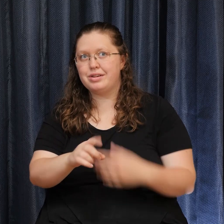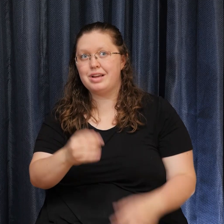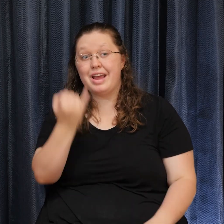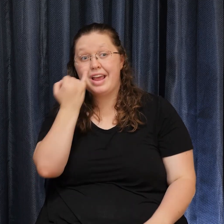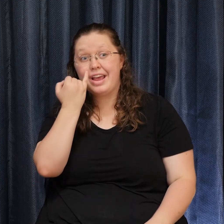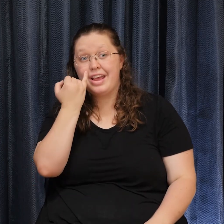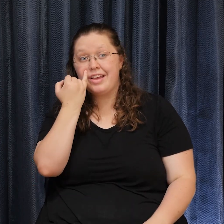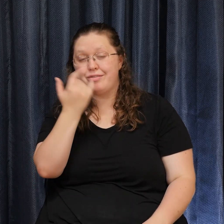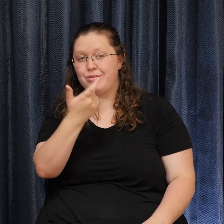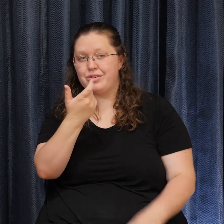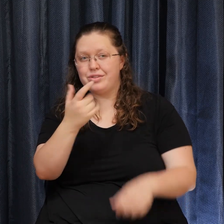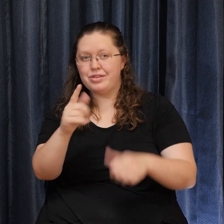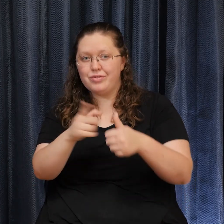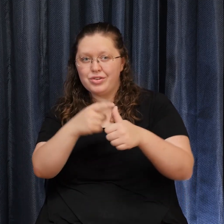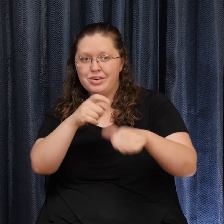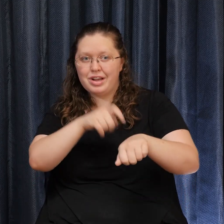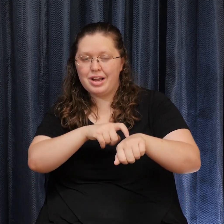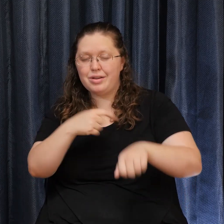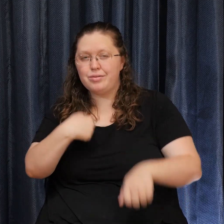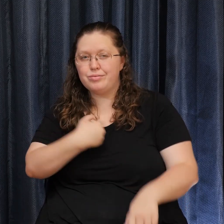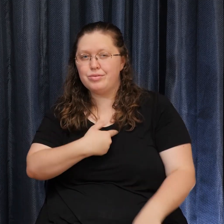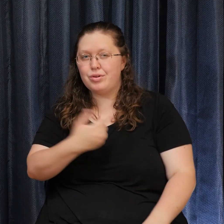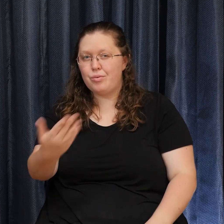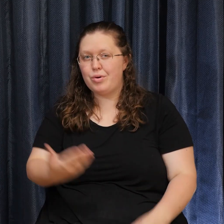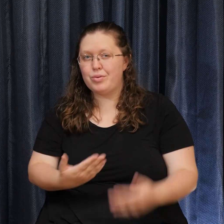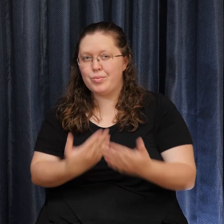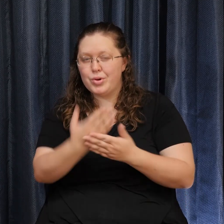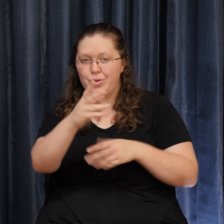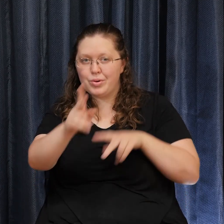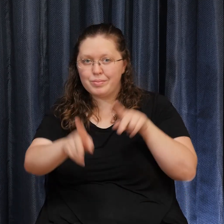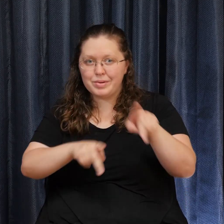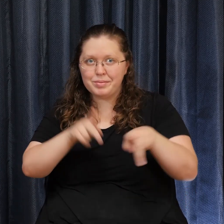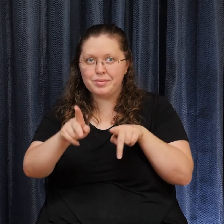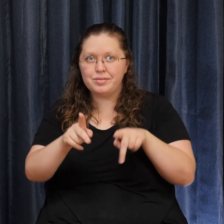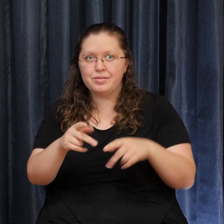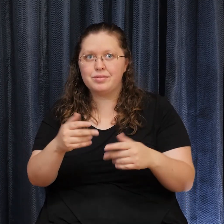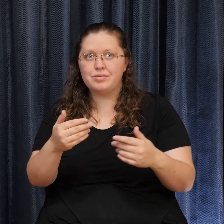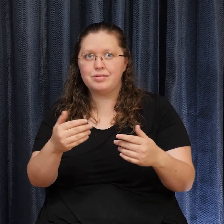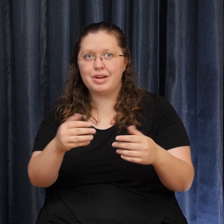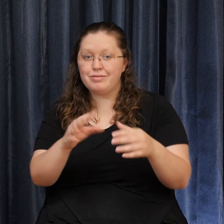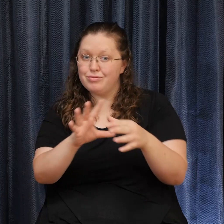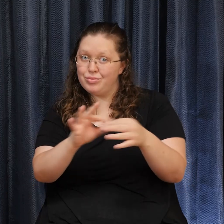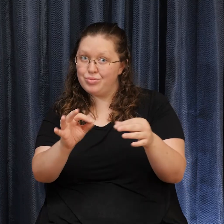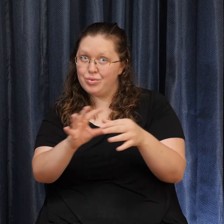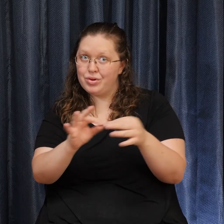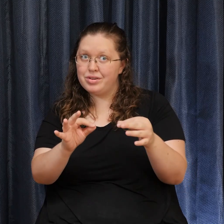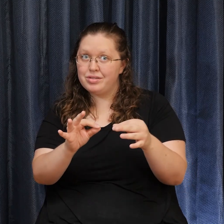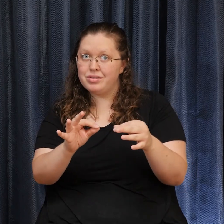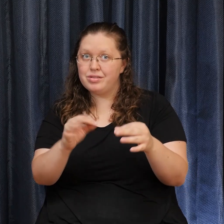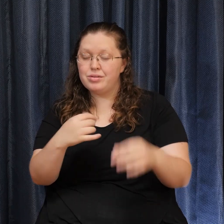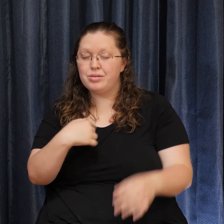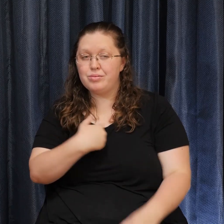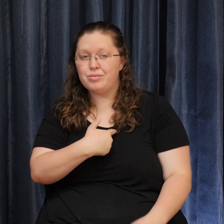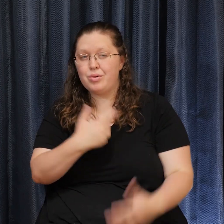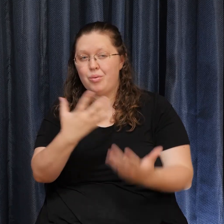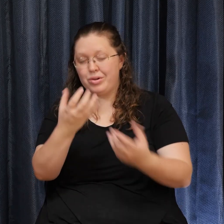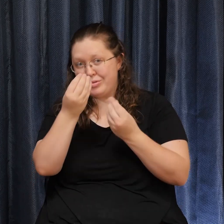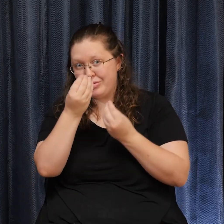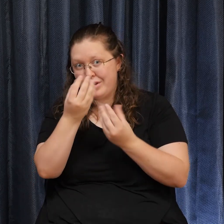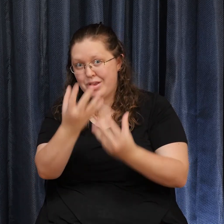We welcome our newcomers here, and we do have a word for you, and that word is we want to tell you that even though you may be new